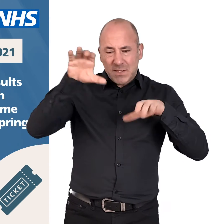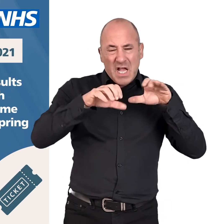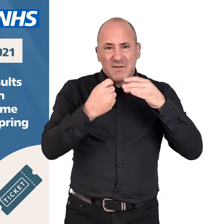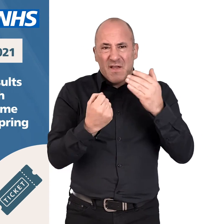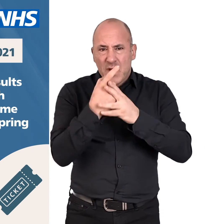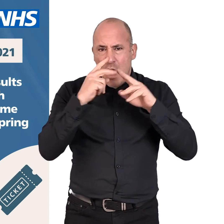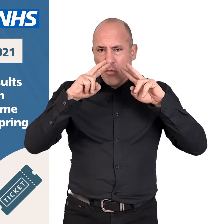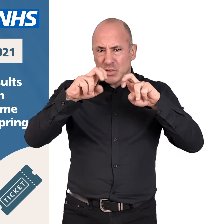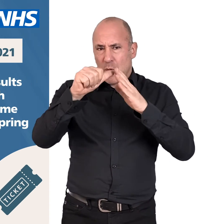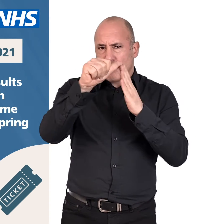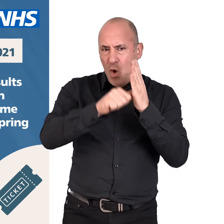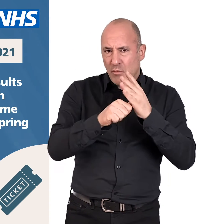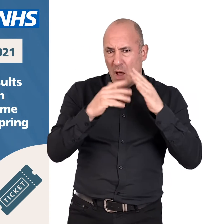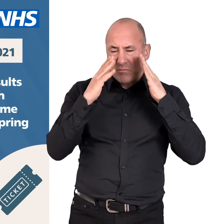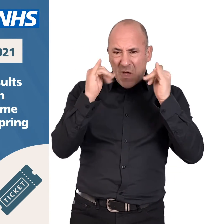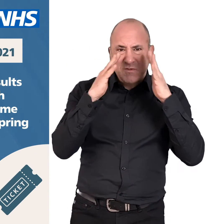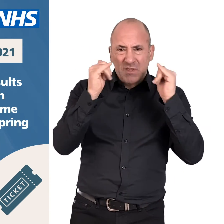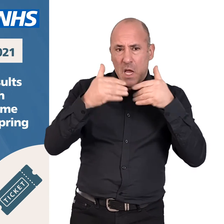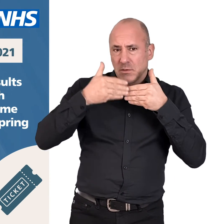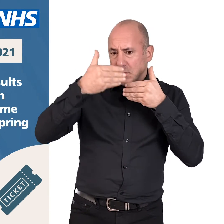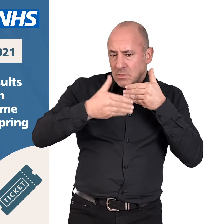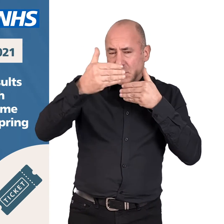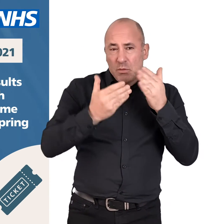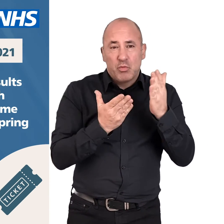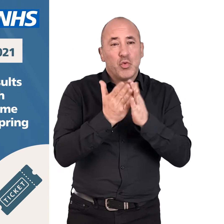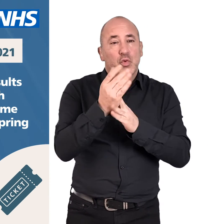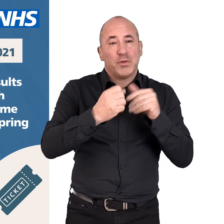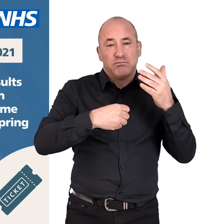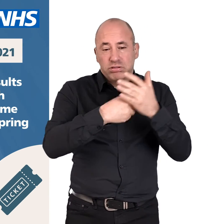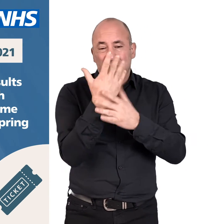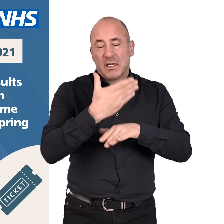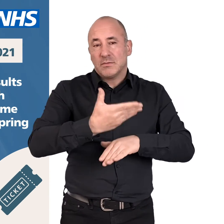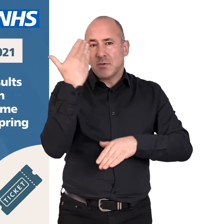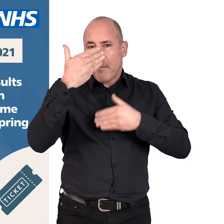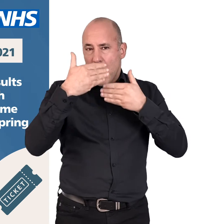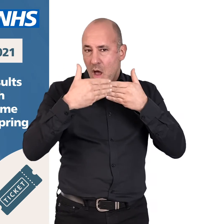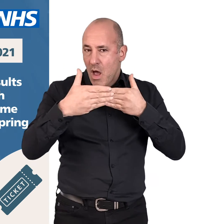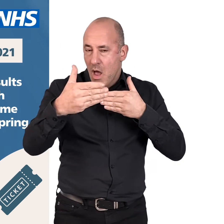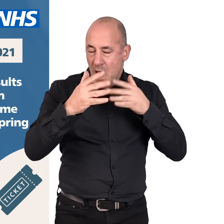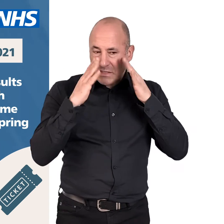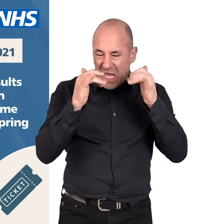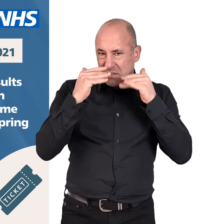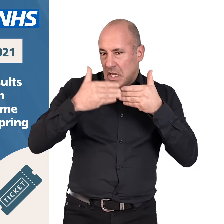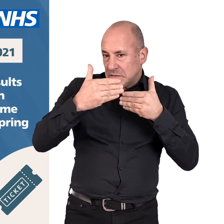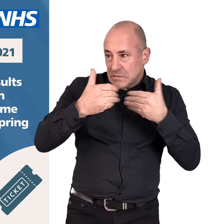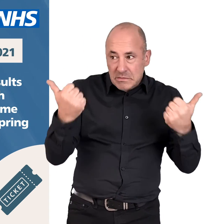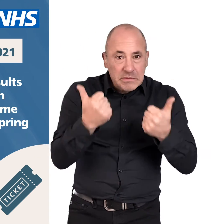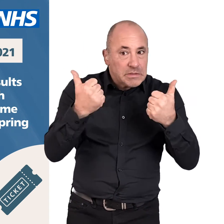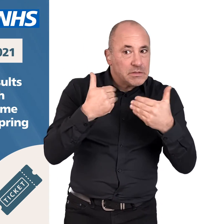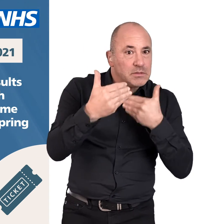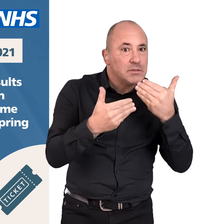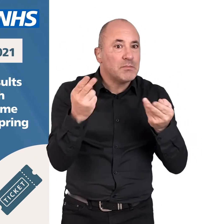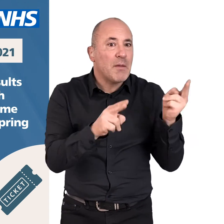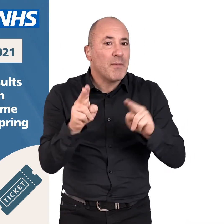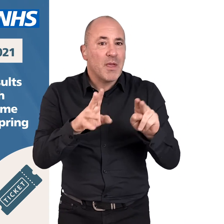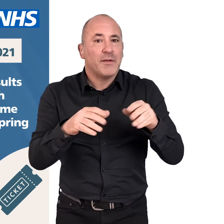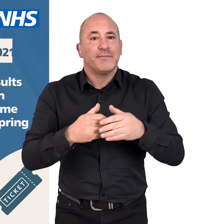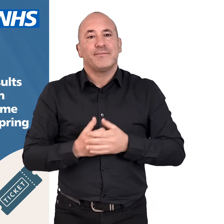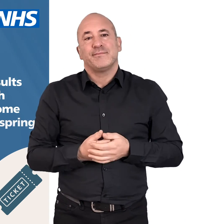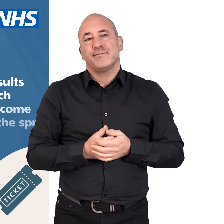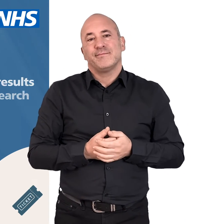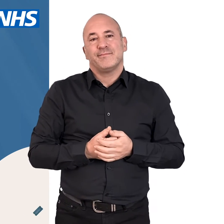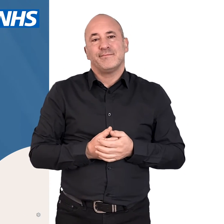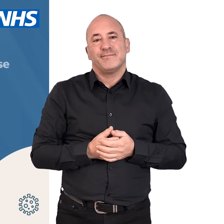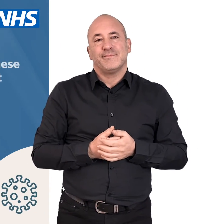subject to the results of a scientific events research programme to test the outcome of pilot events through the spring and